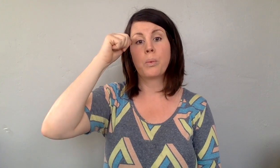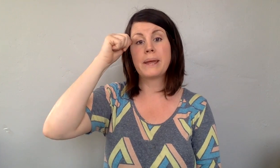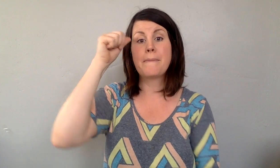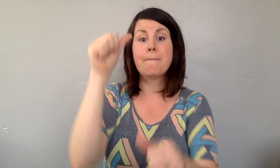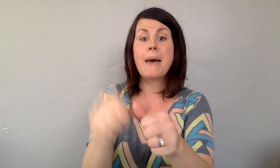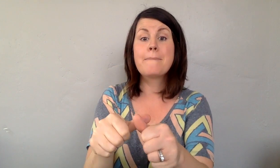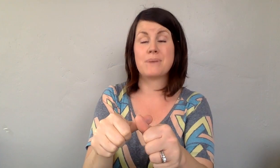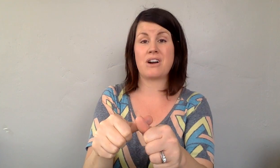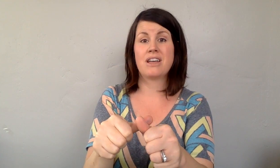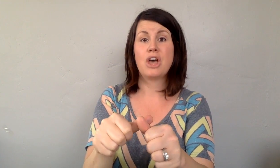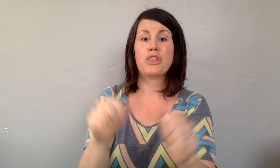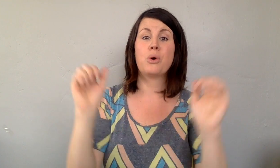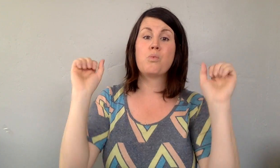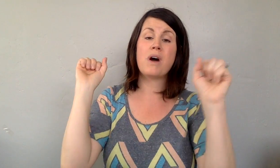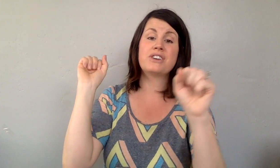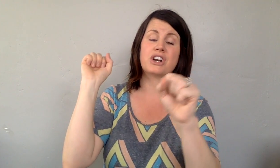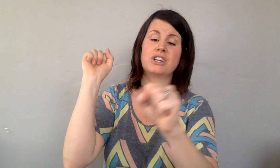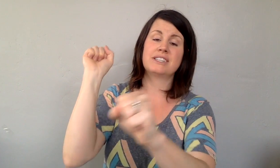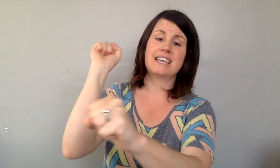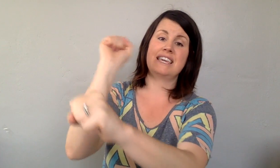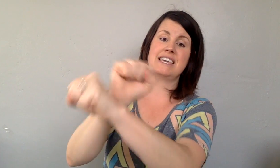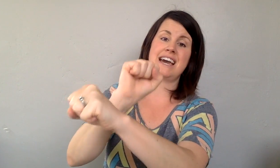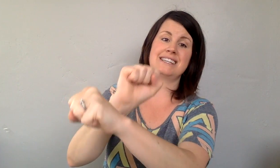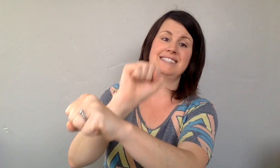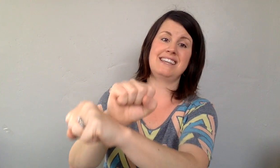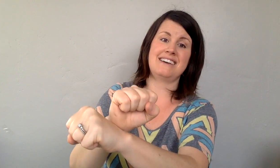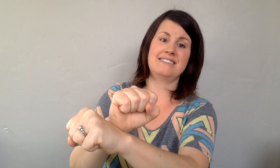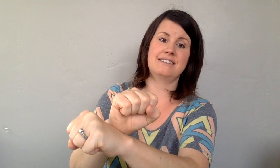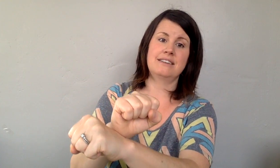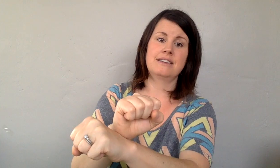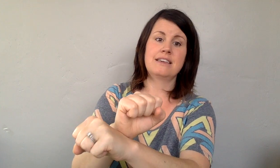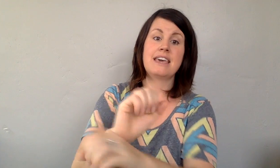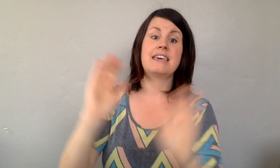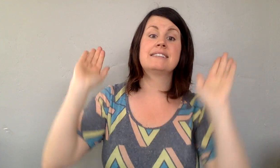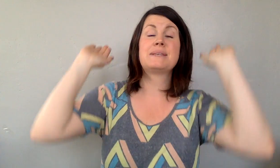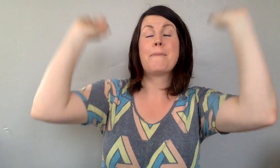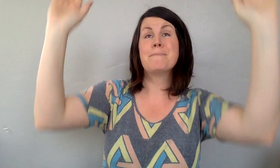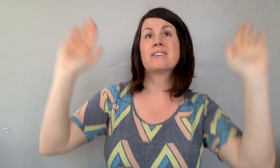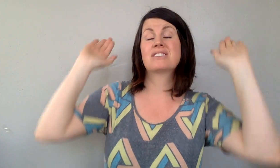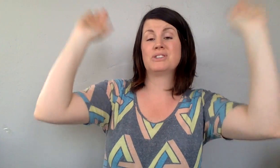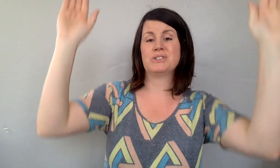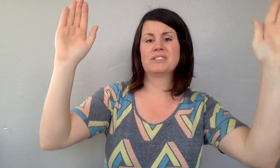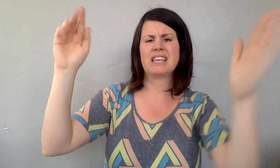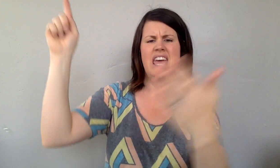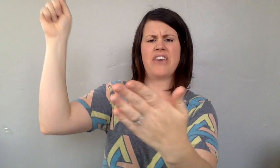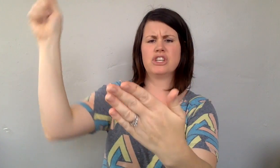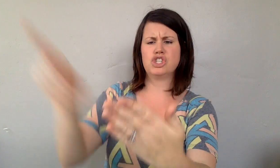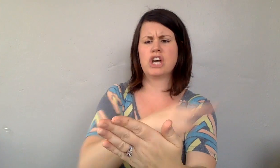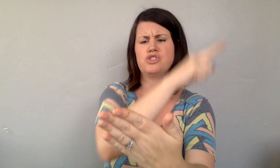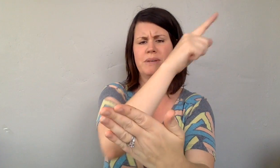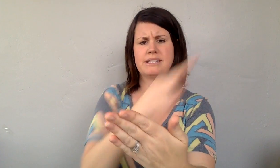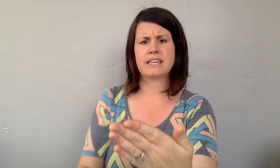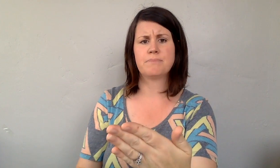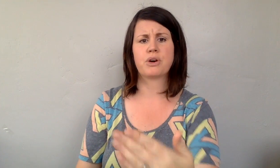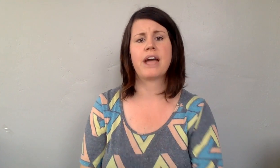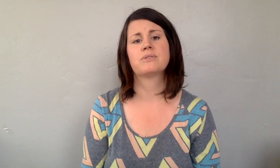Remember the wonders he has done. His miracles and the judgments he pronounced.